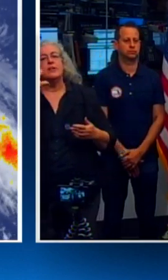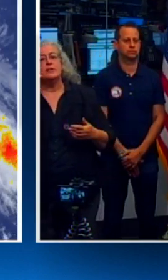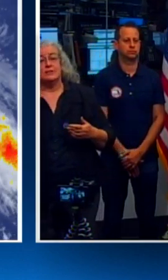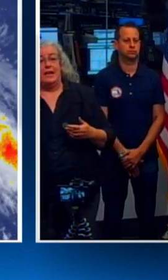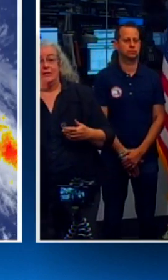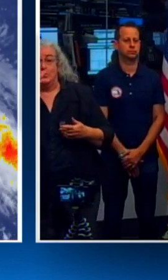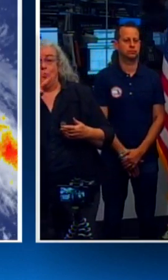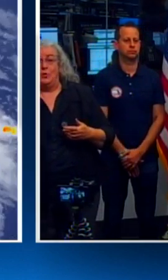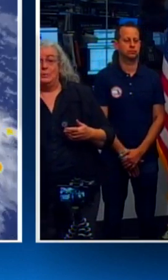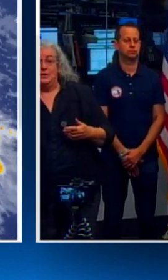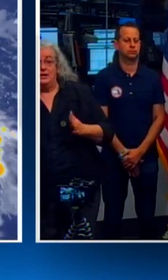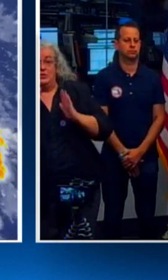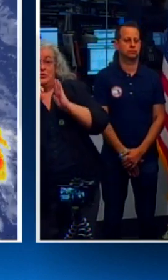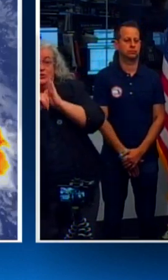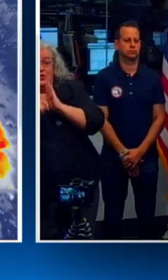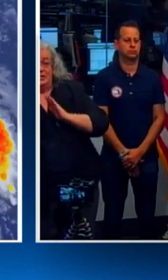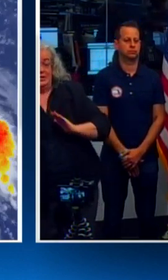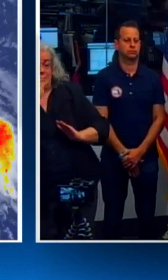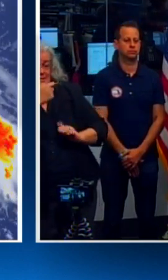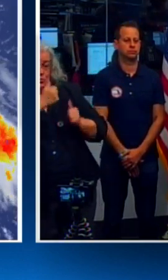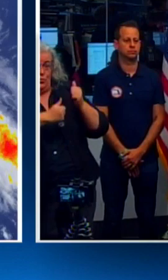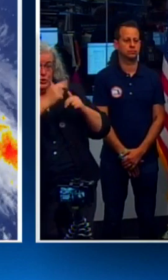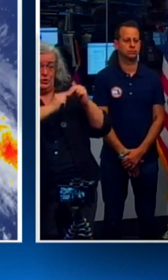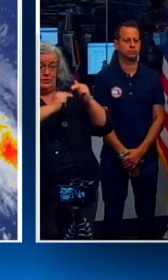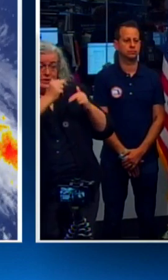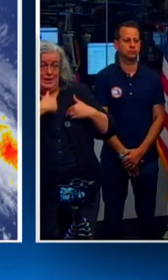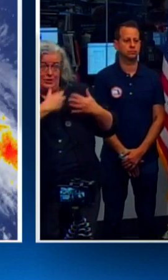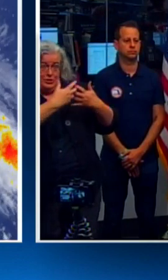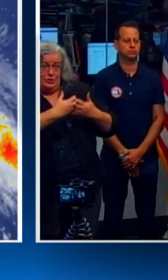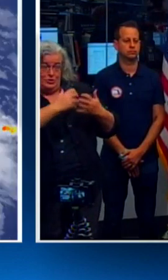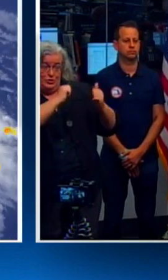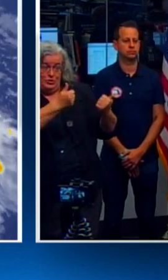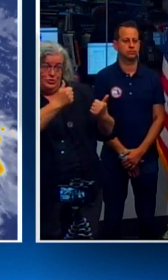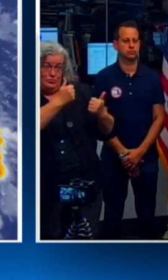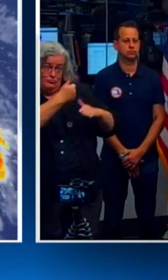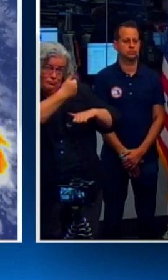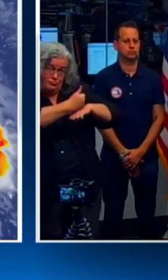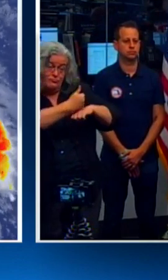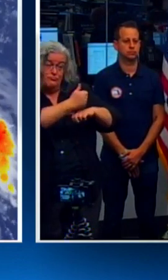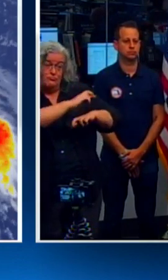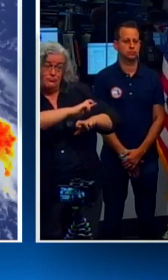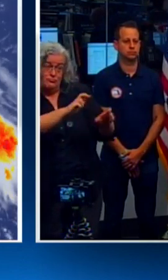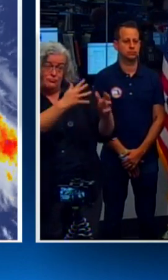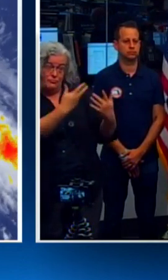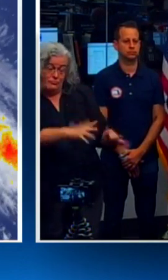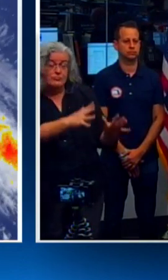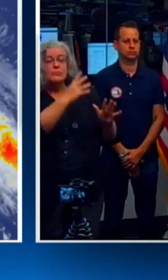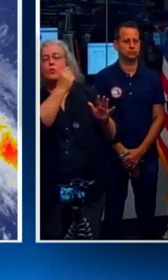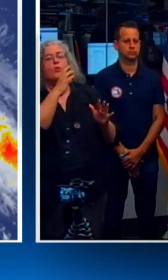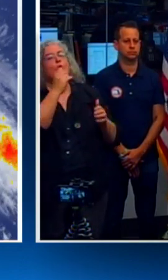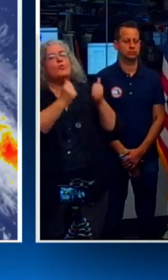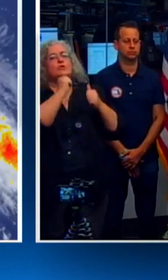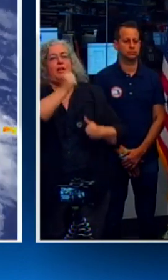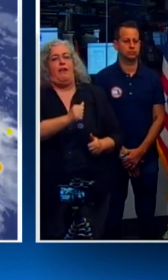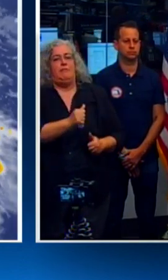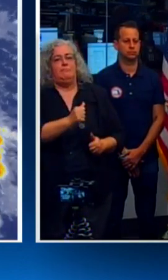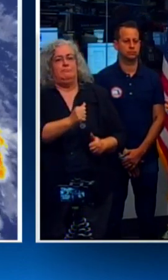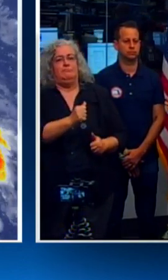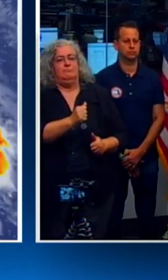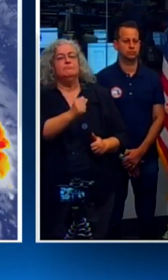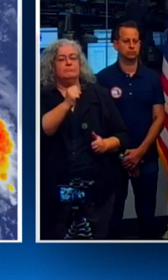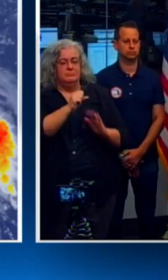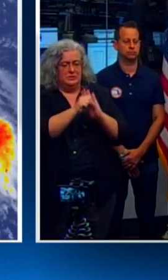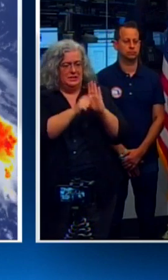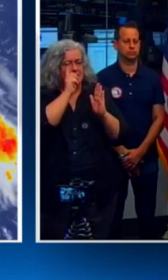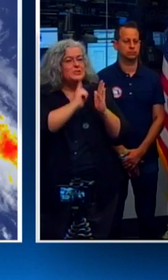can go in each county and see who's got the generators, who doesn't. And so we think it's statewide, about, what,